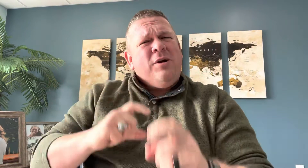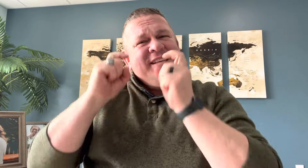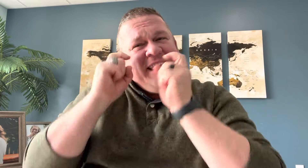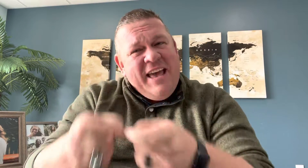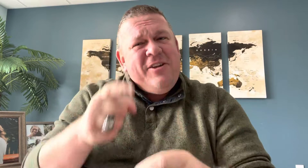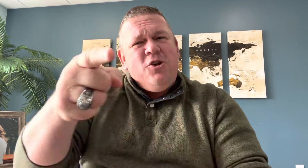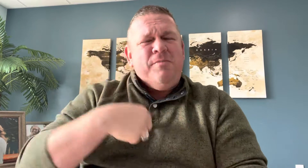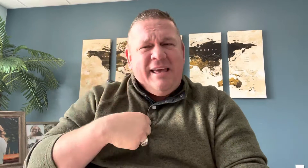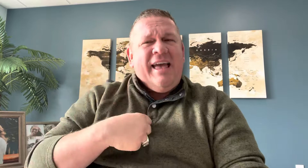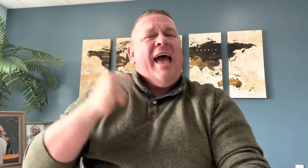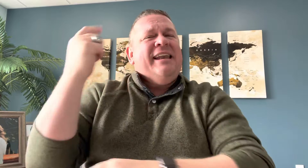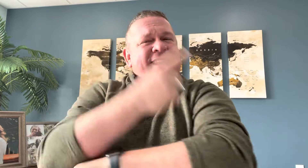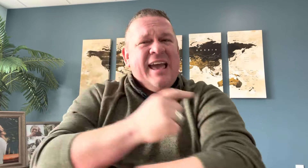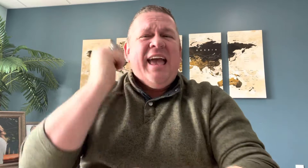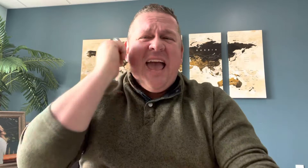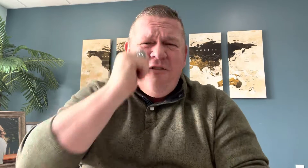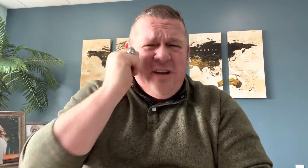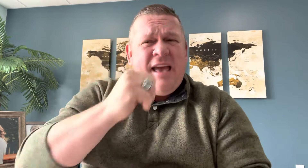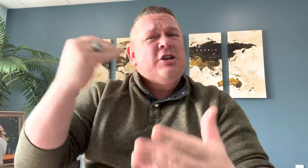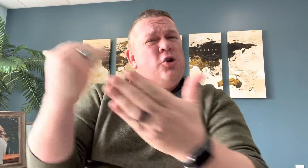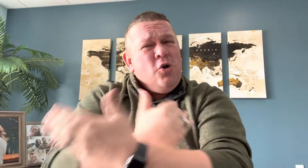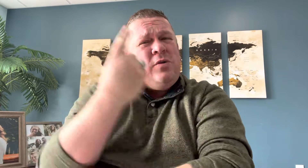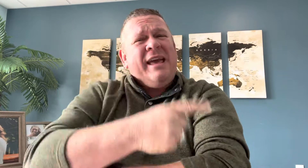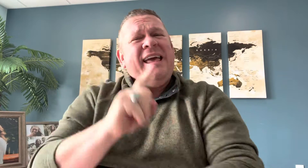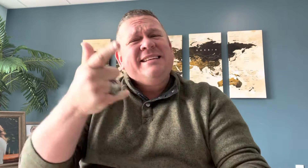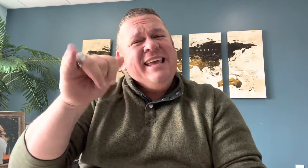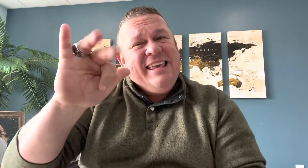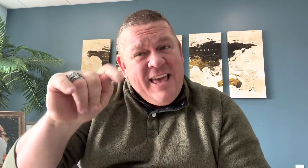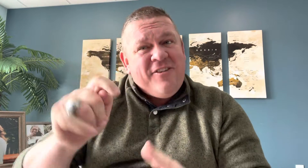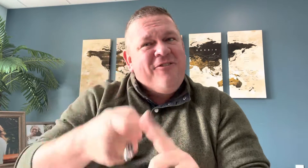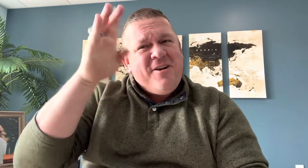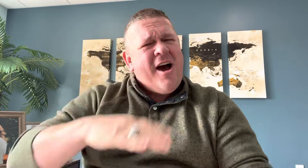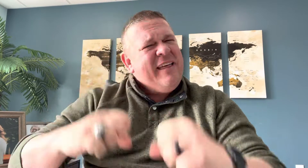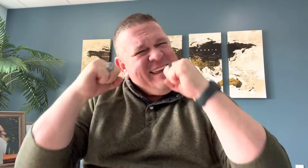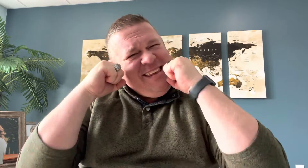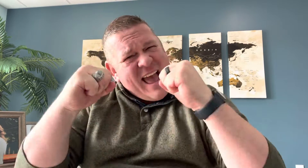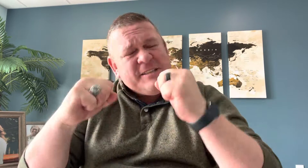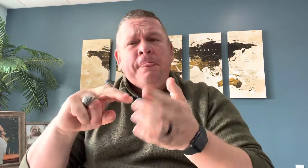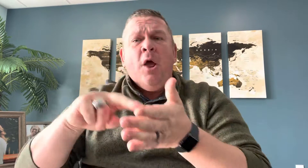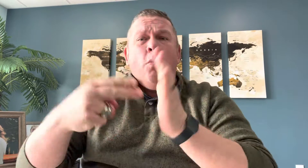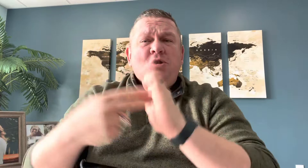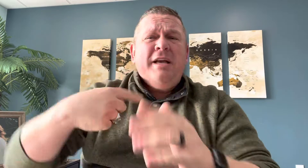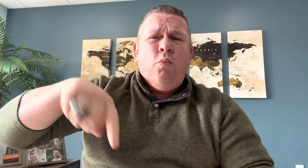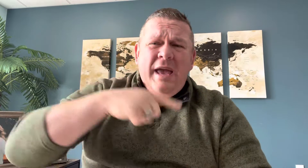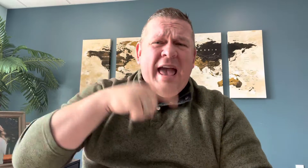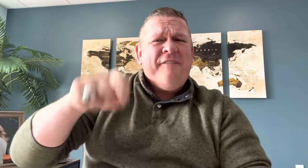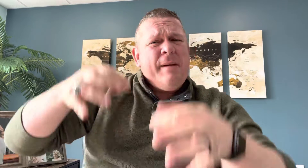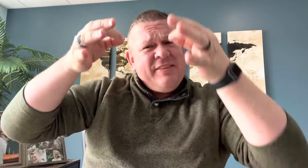has given you me a day. Every day is a new day. It is a gift from God. Yes. Which means we have to make the